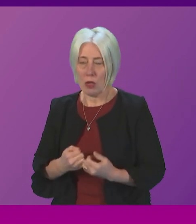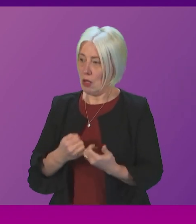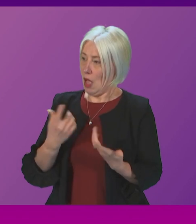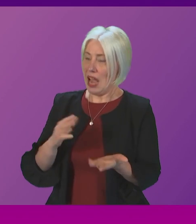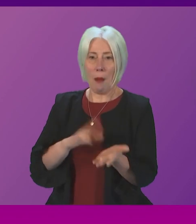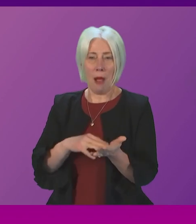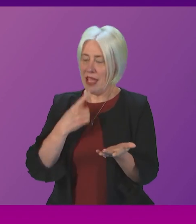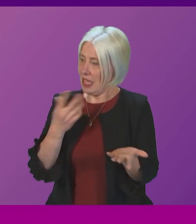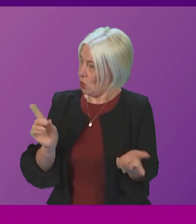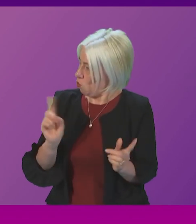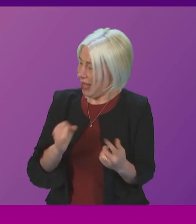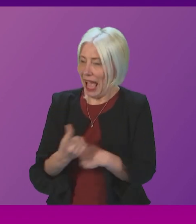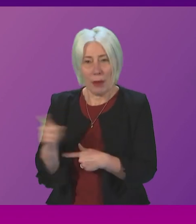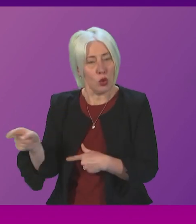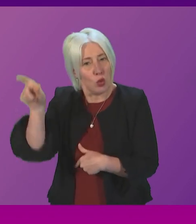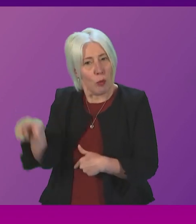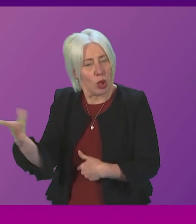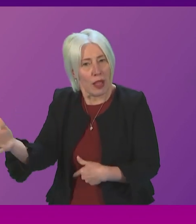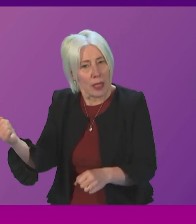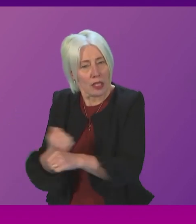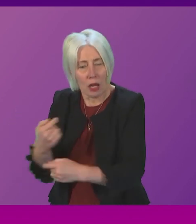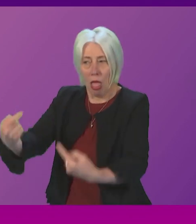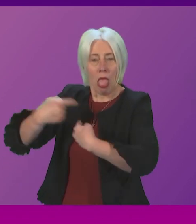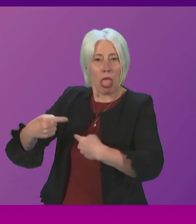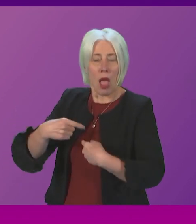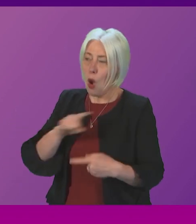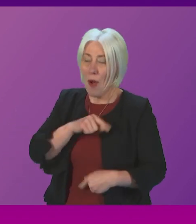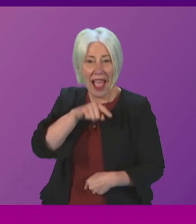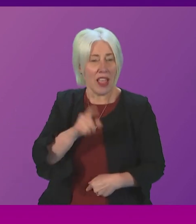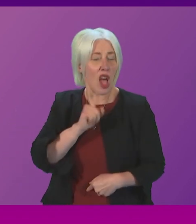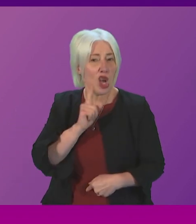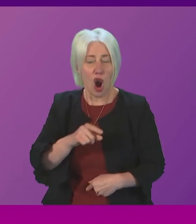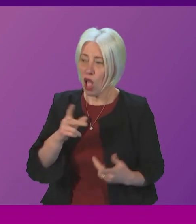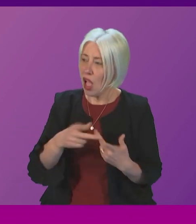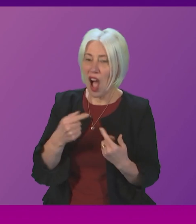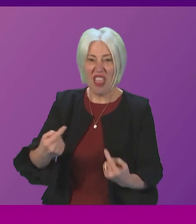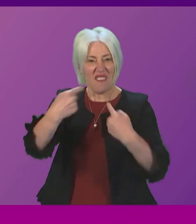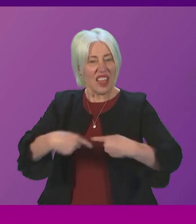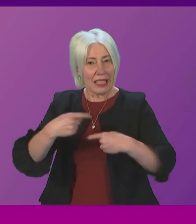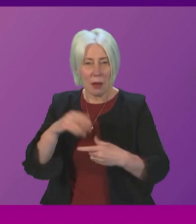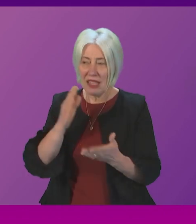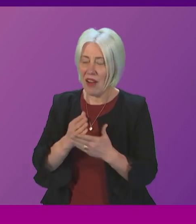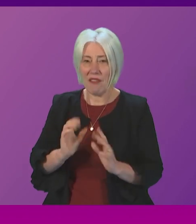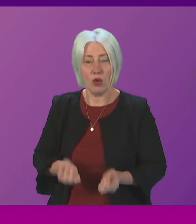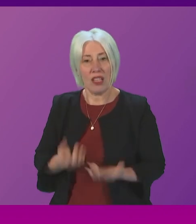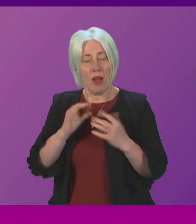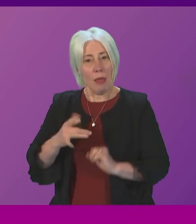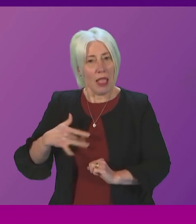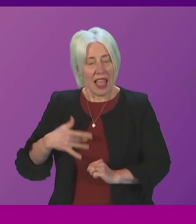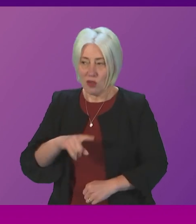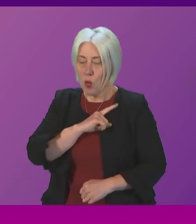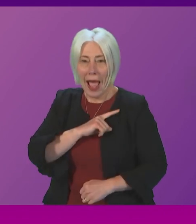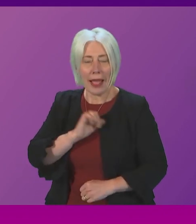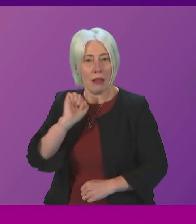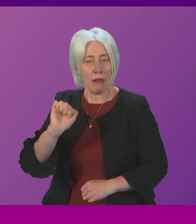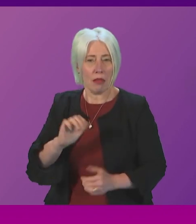no justice why are Abby and other children victims paying the price and Angela asks when